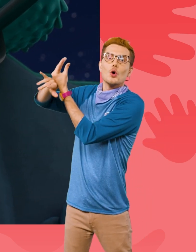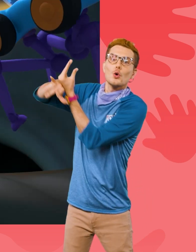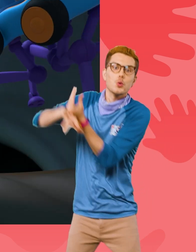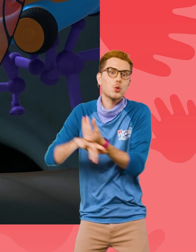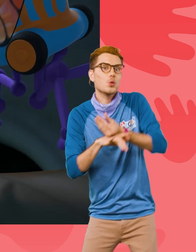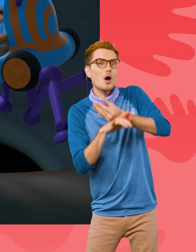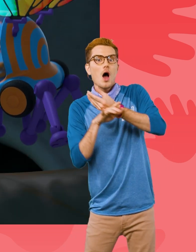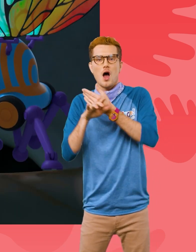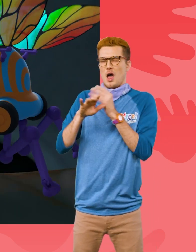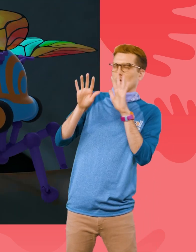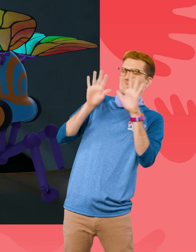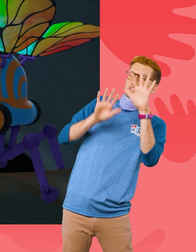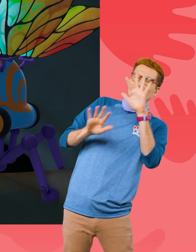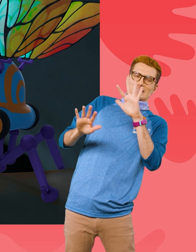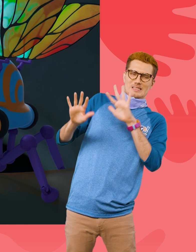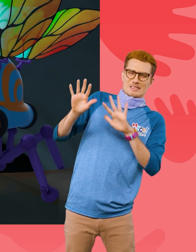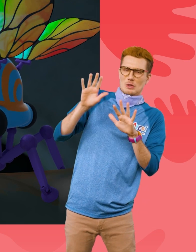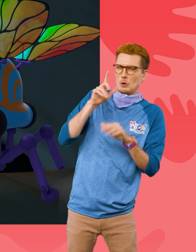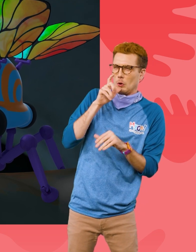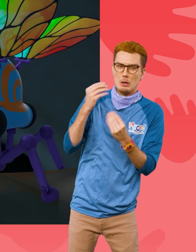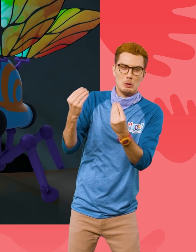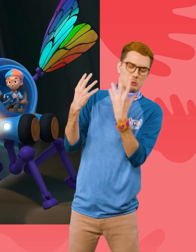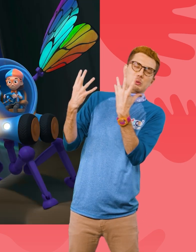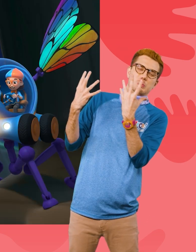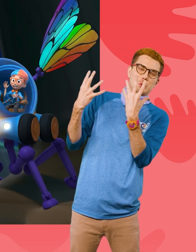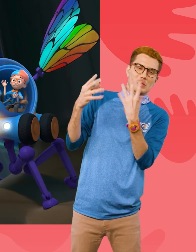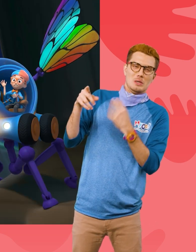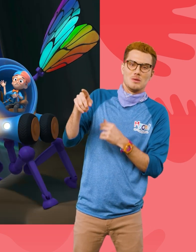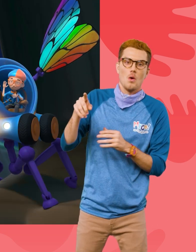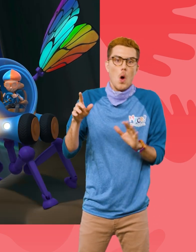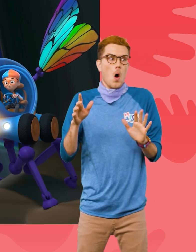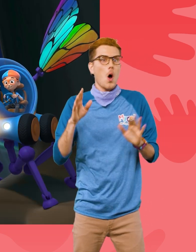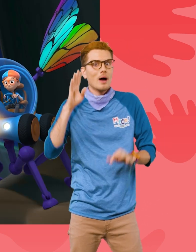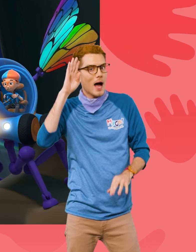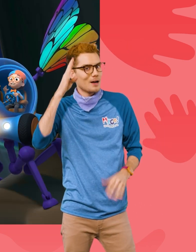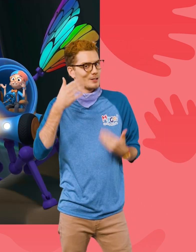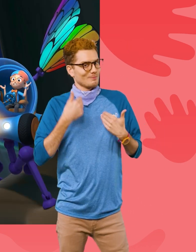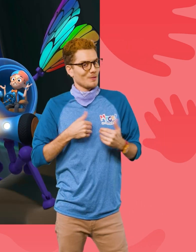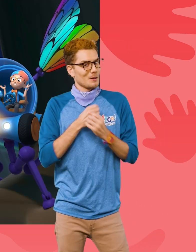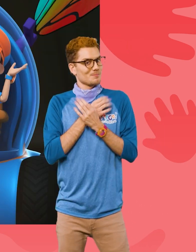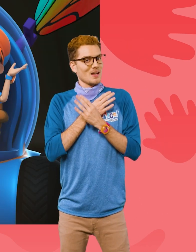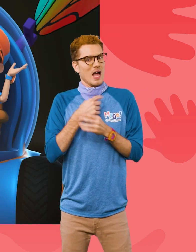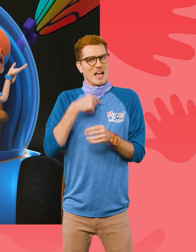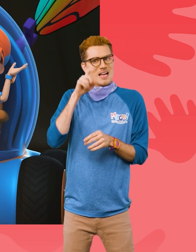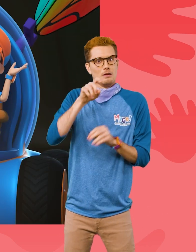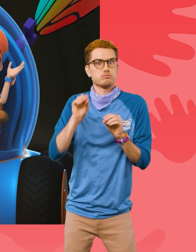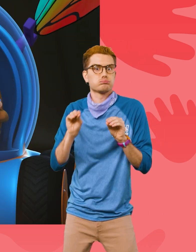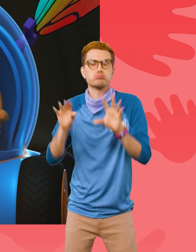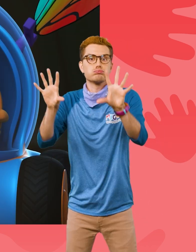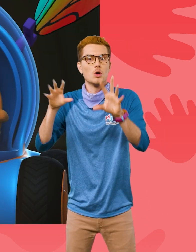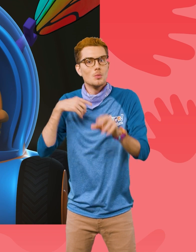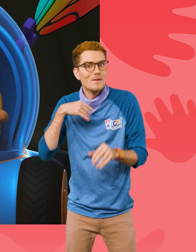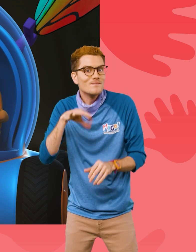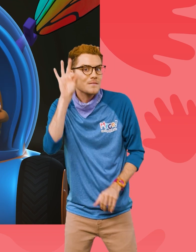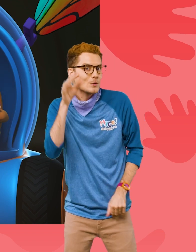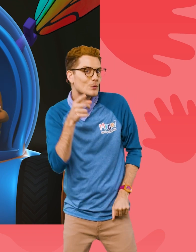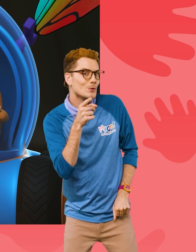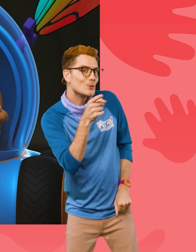Whoa! Whose lights are those? Hey, it's me, Blippi! I put my bright headlights on to find you!